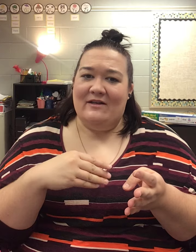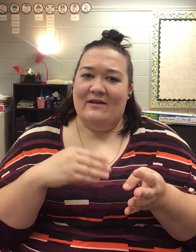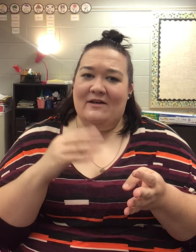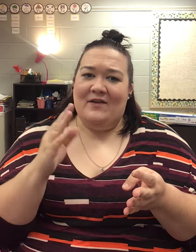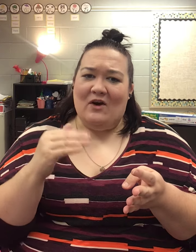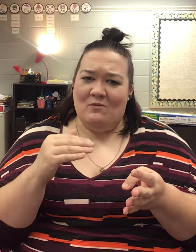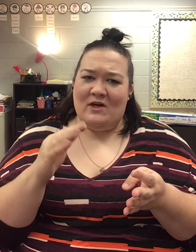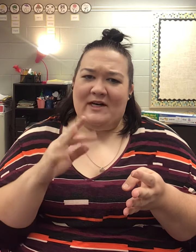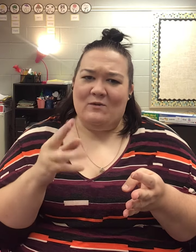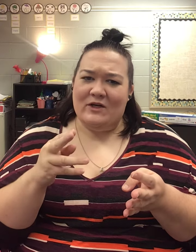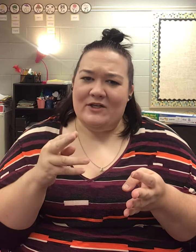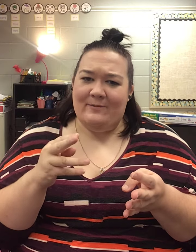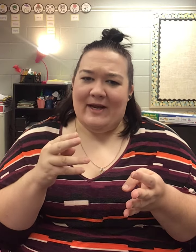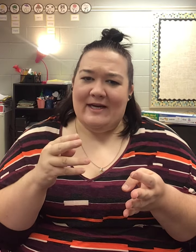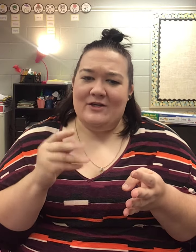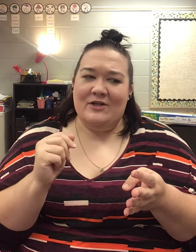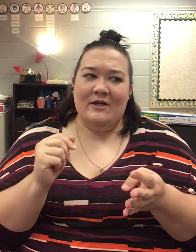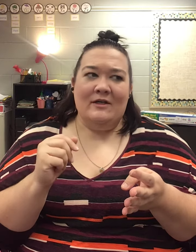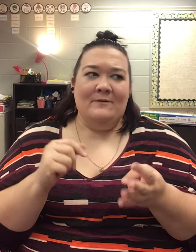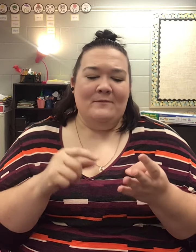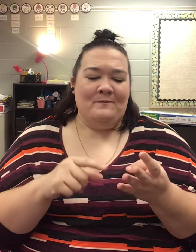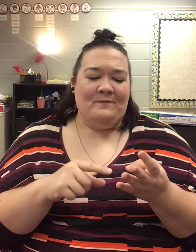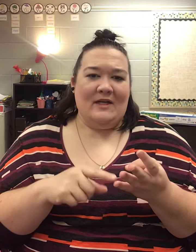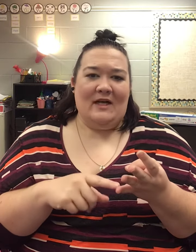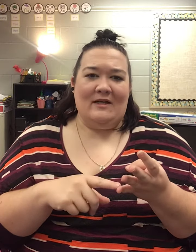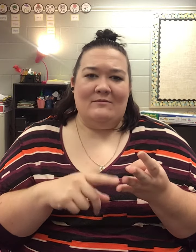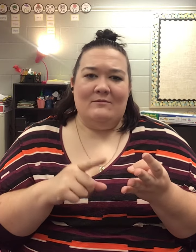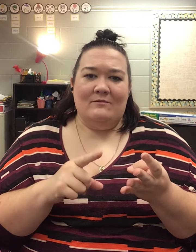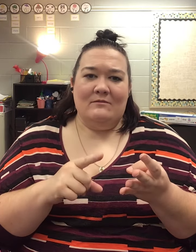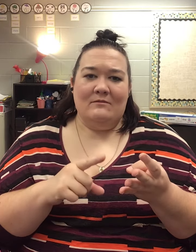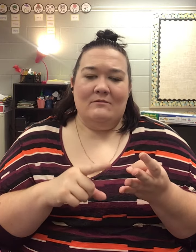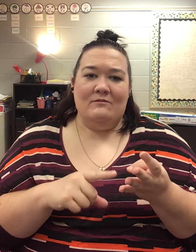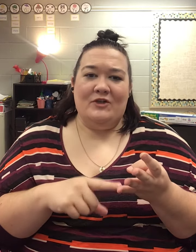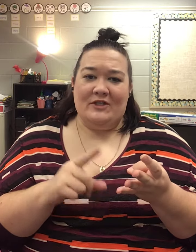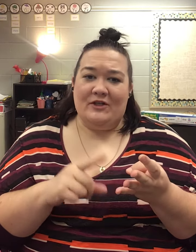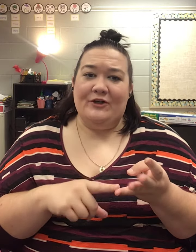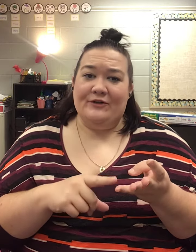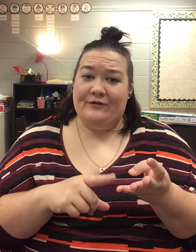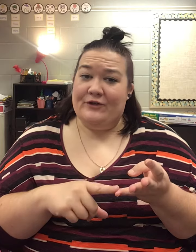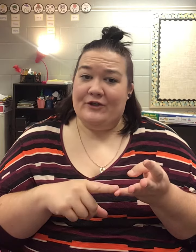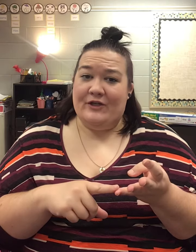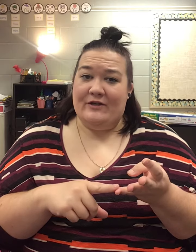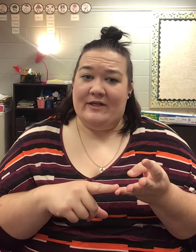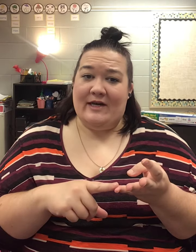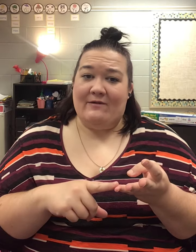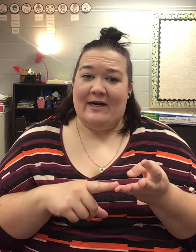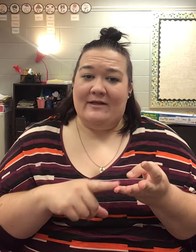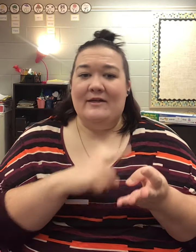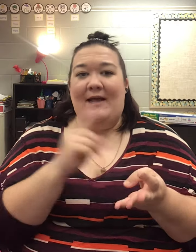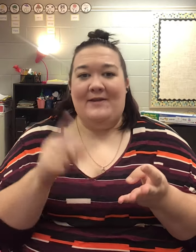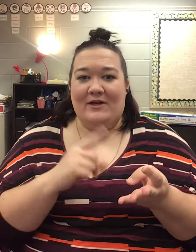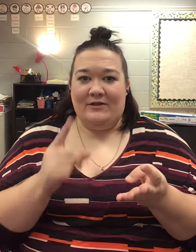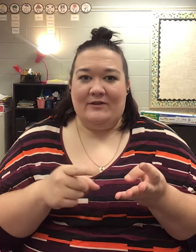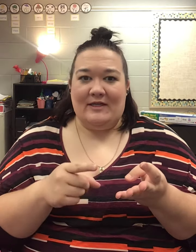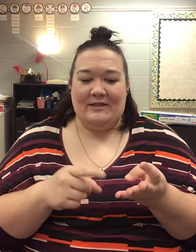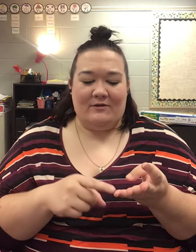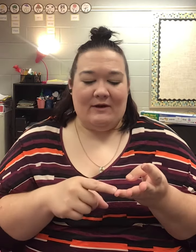the homework and worksheet page, just so you're for sure that you did that right, and then I'll do lesson 12.